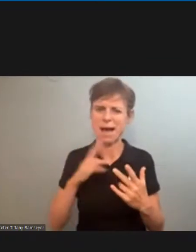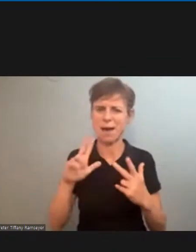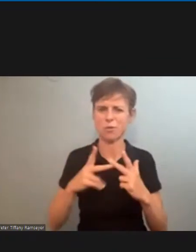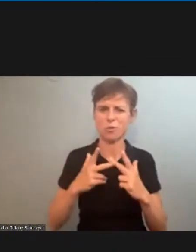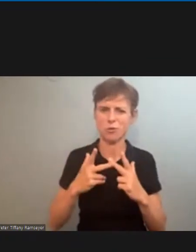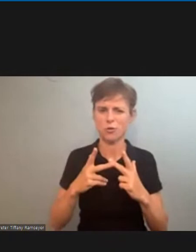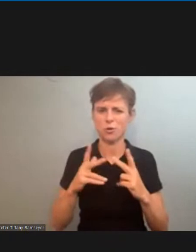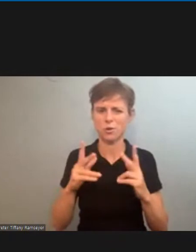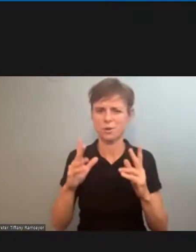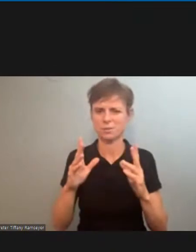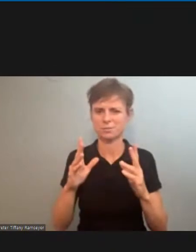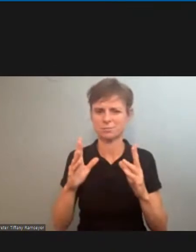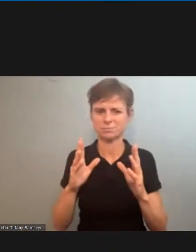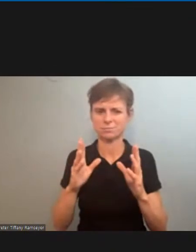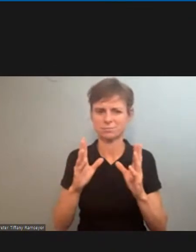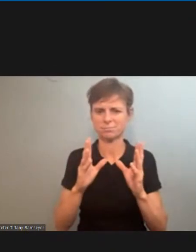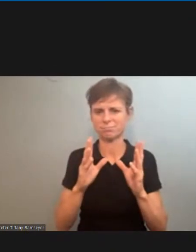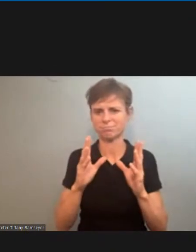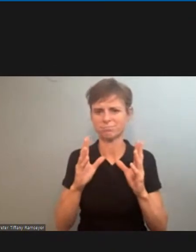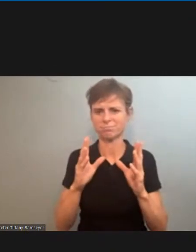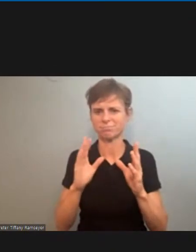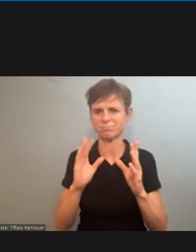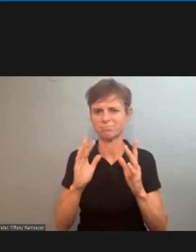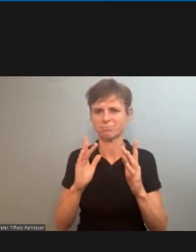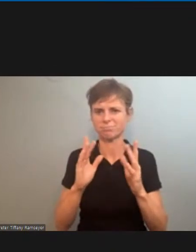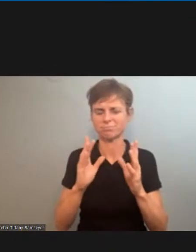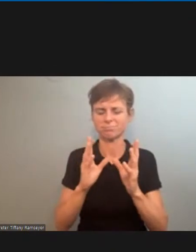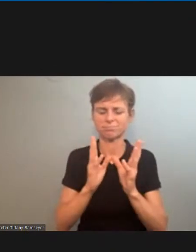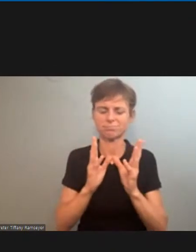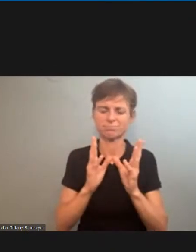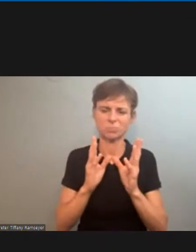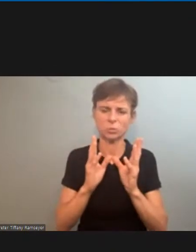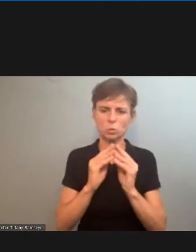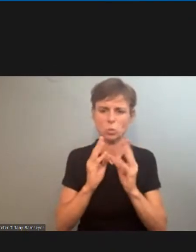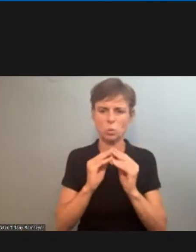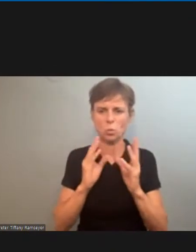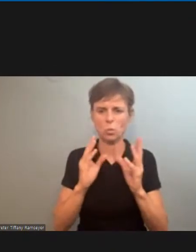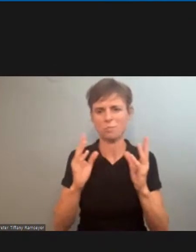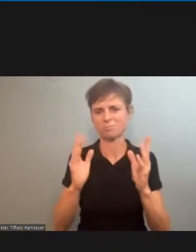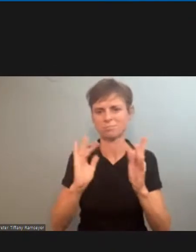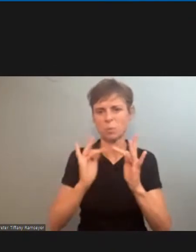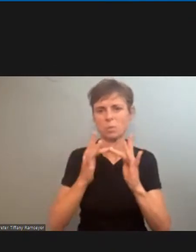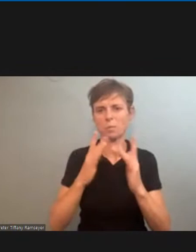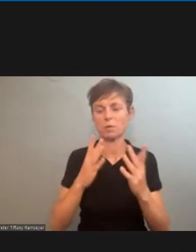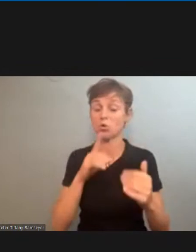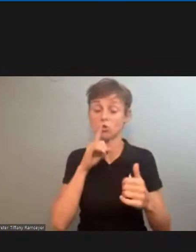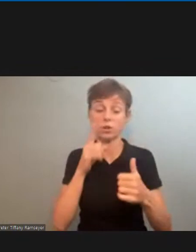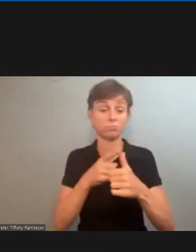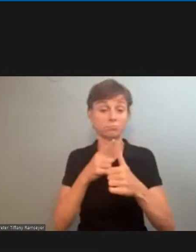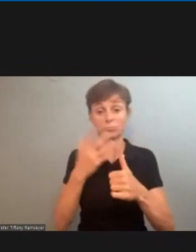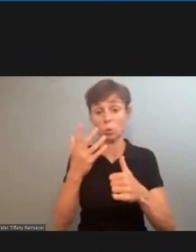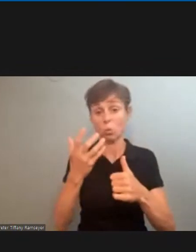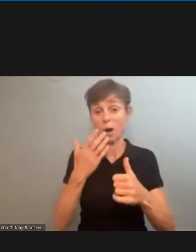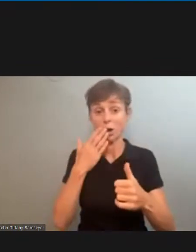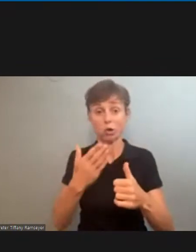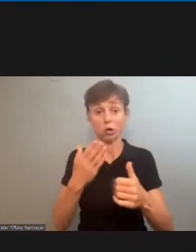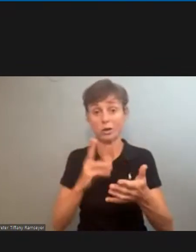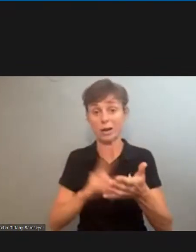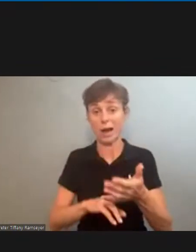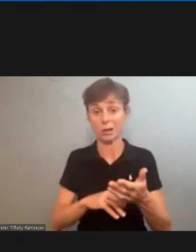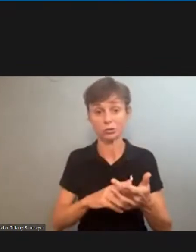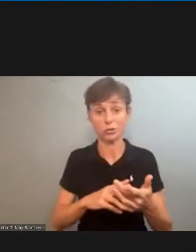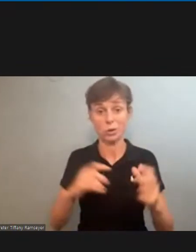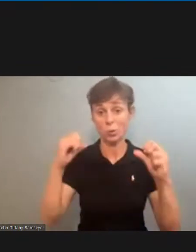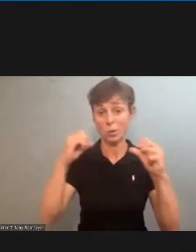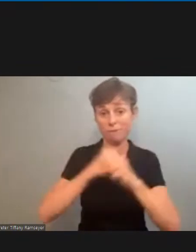uh in in very very broad stroke our main goal is to get a darn good contract the poster behind me fighting for justice